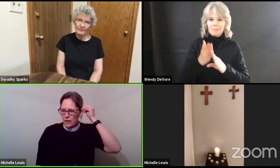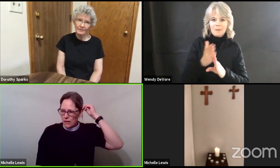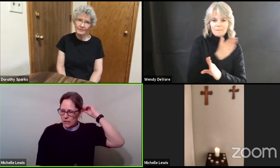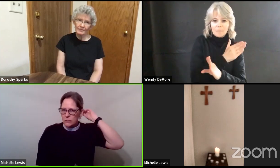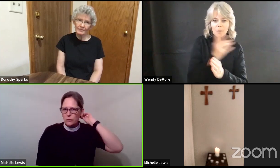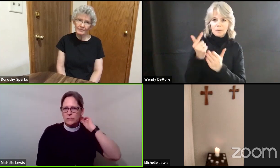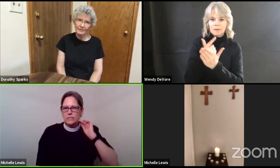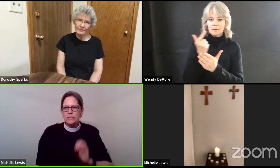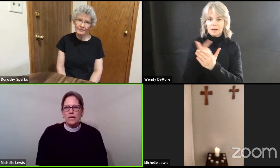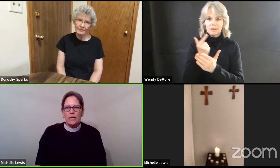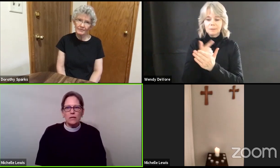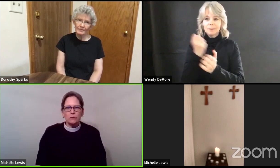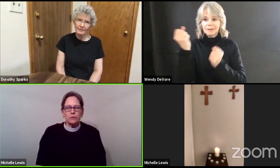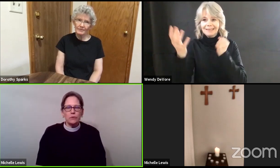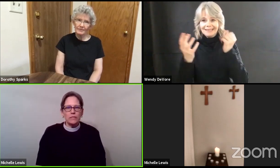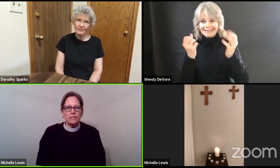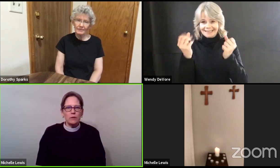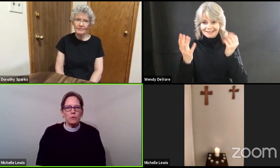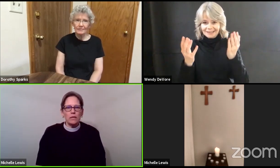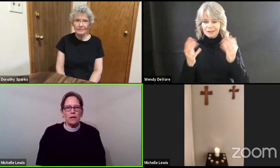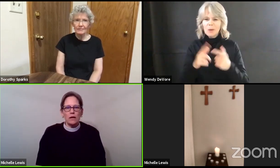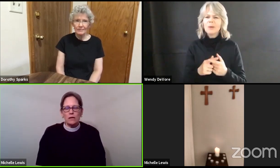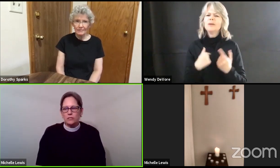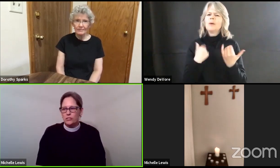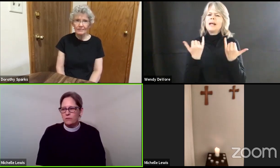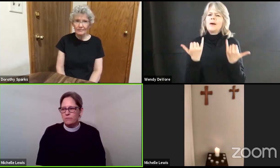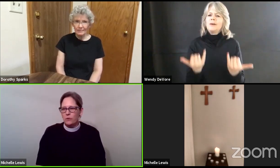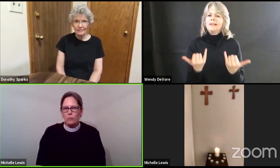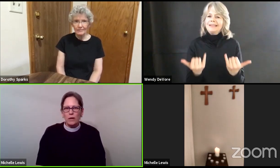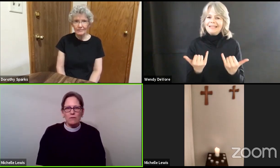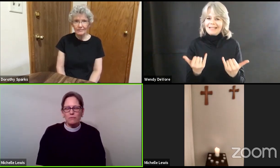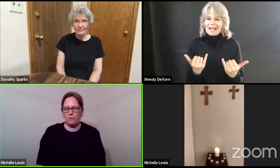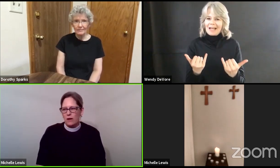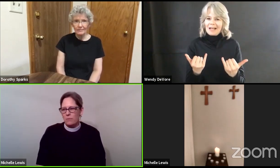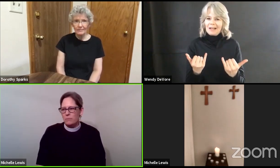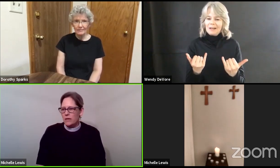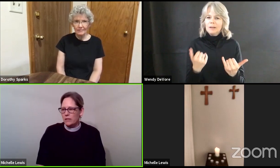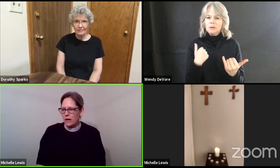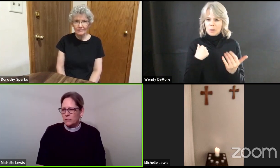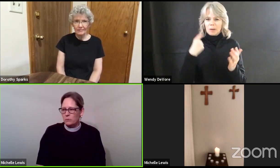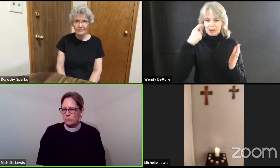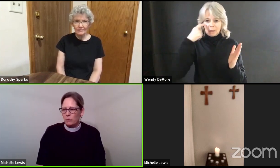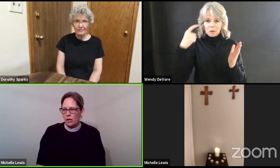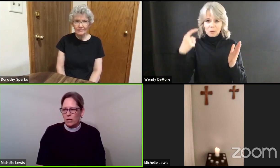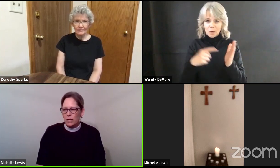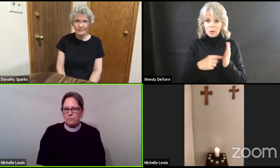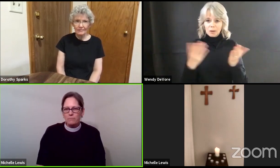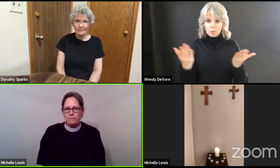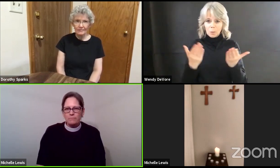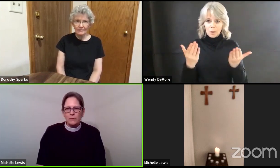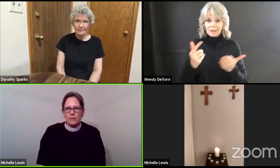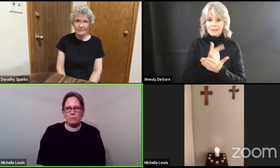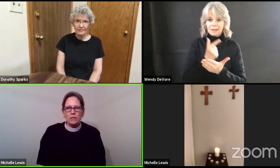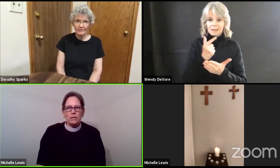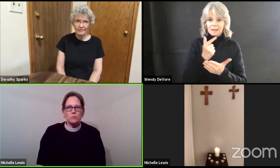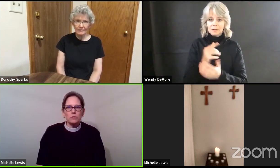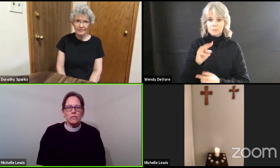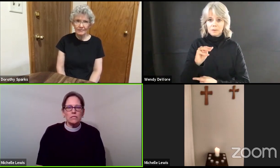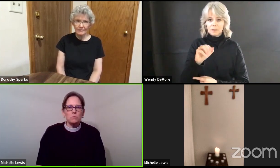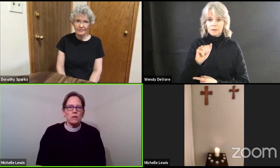So today, you'll notice that we shift away from the gospel of Mark, because we're going to spend